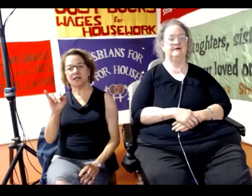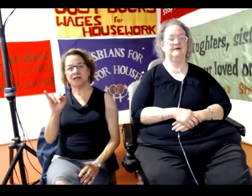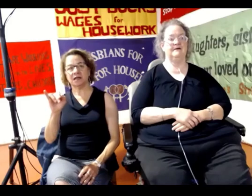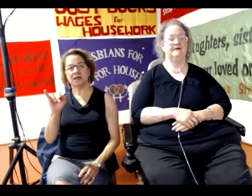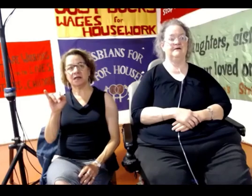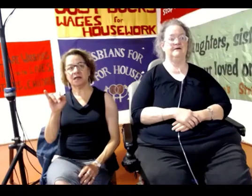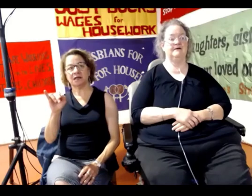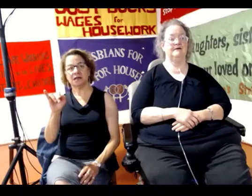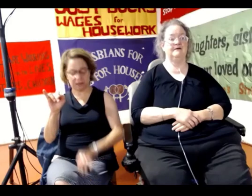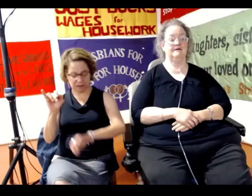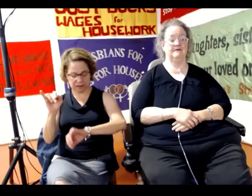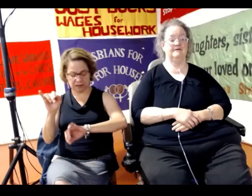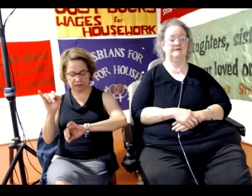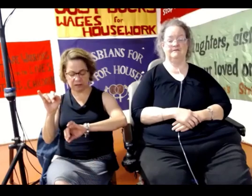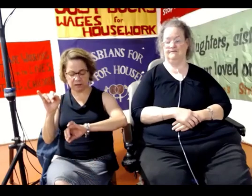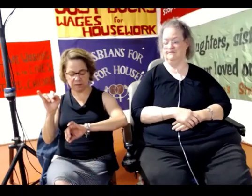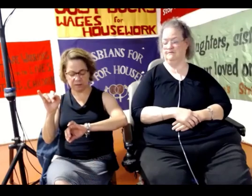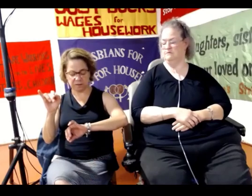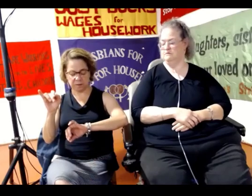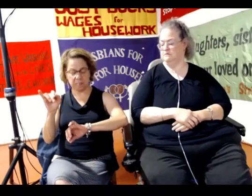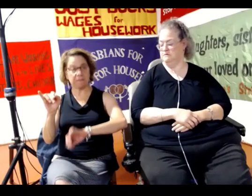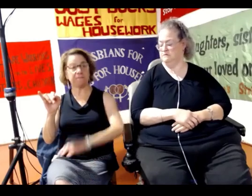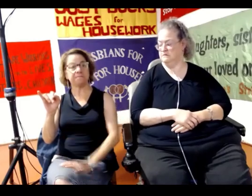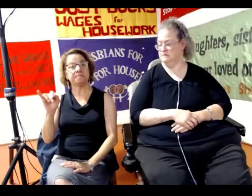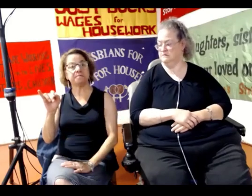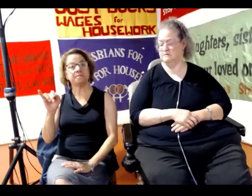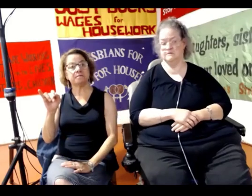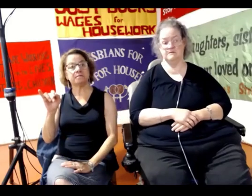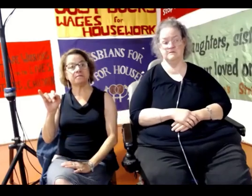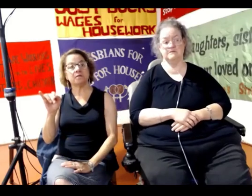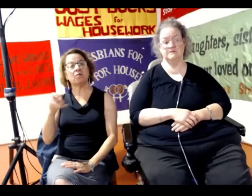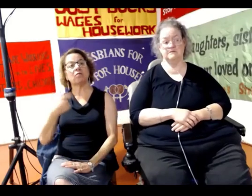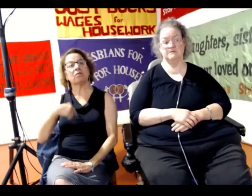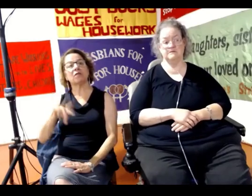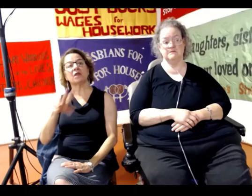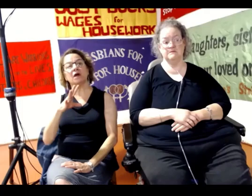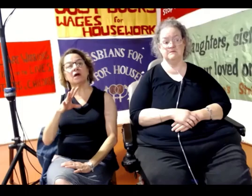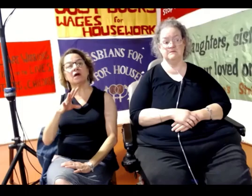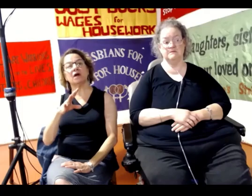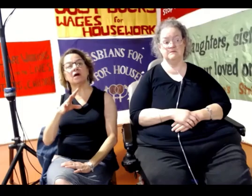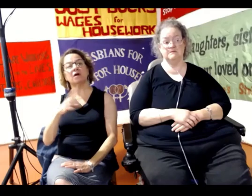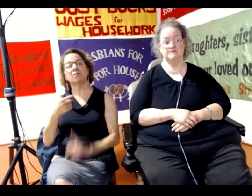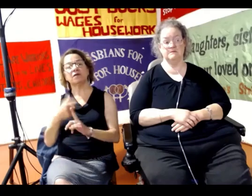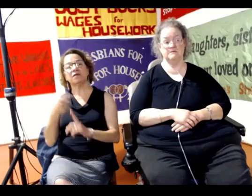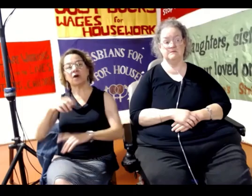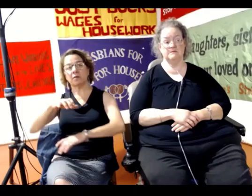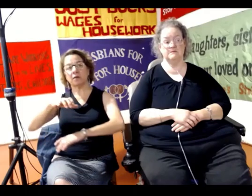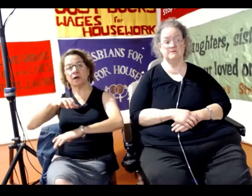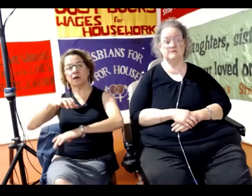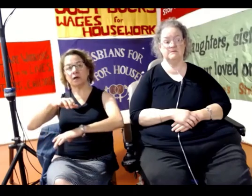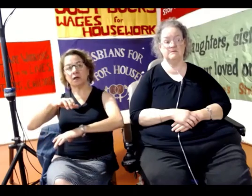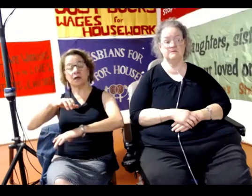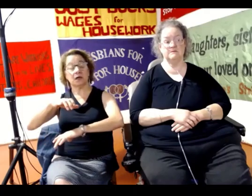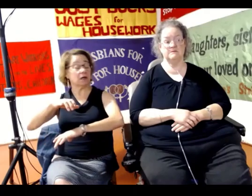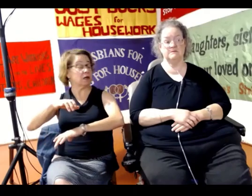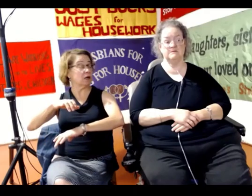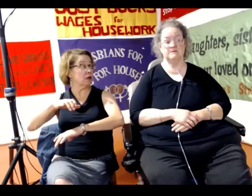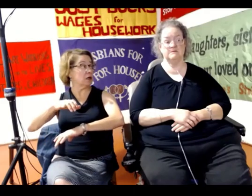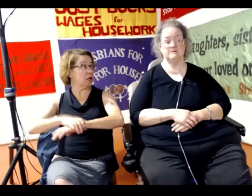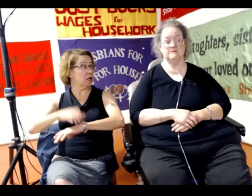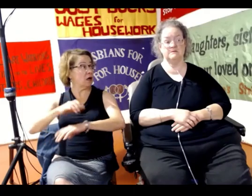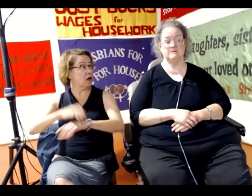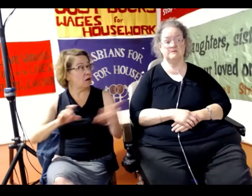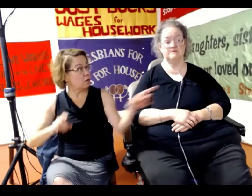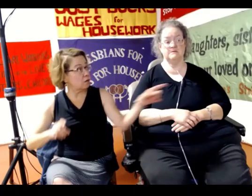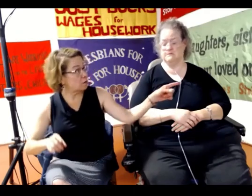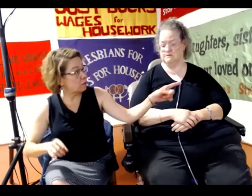Okay, how's that? Okay, good. Okay, so I'm speaking. I'm from the English Collective of Prostitutes, and I'm speaking as the